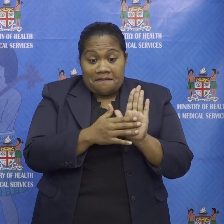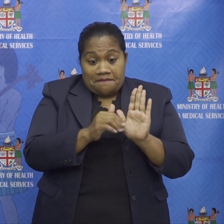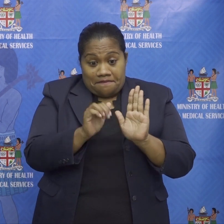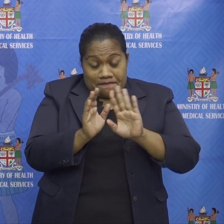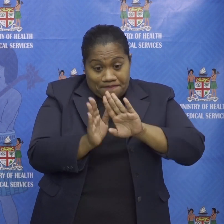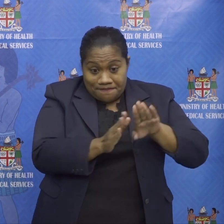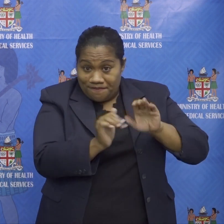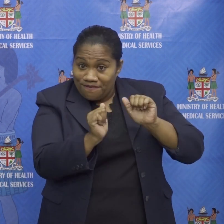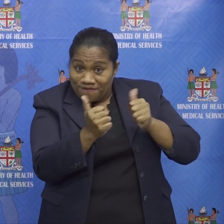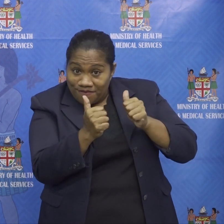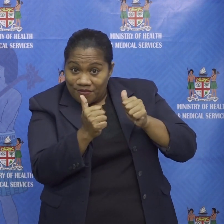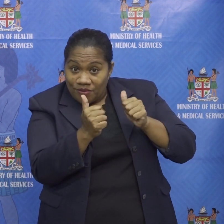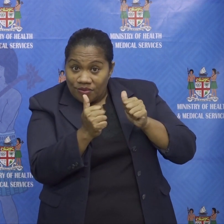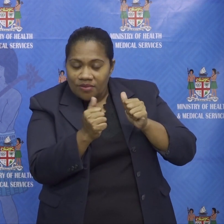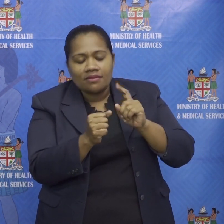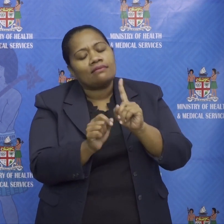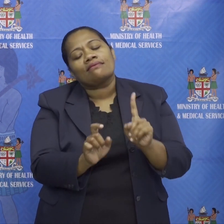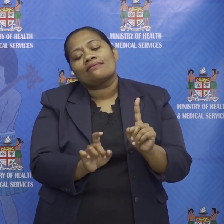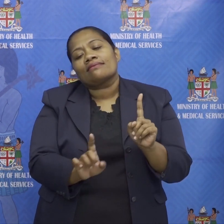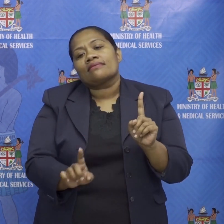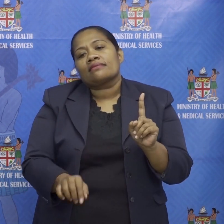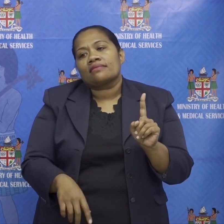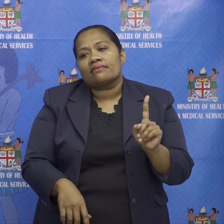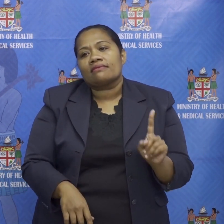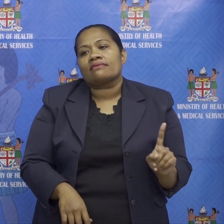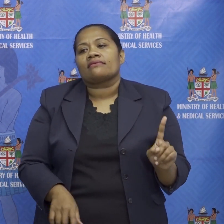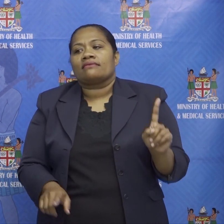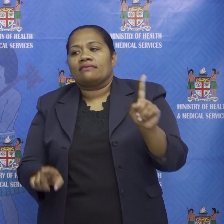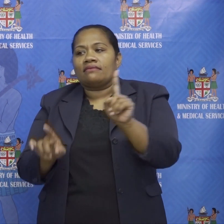he came in contact with the passengers